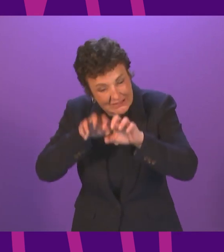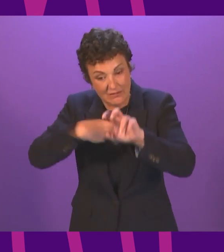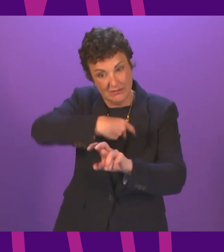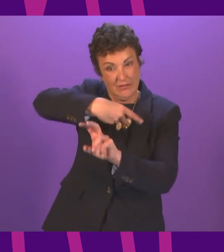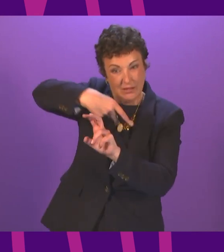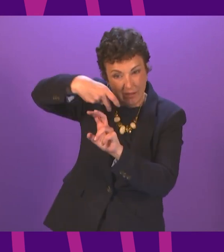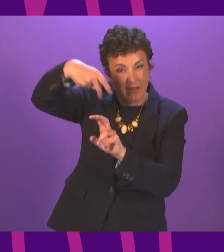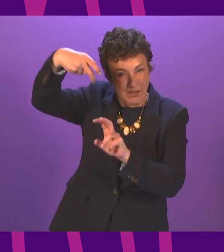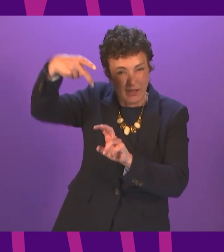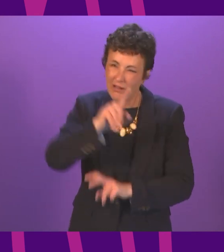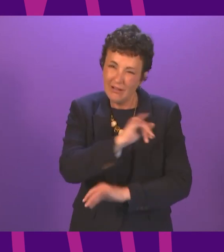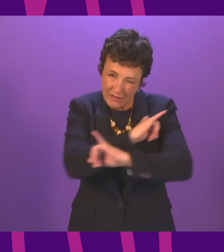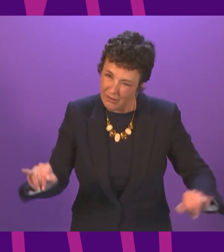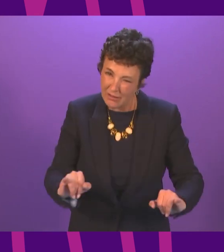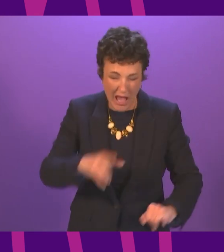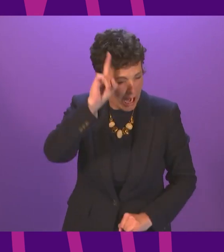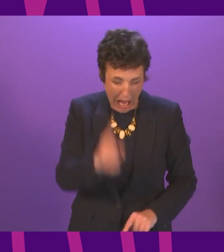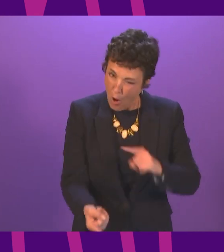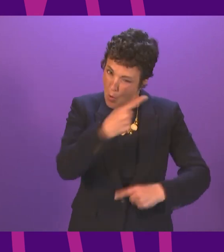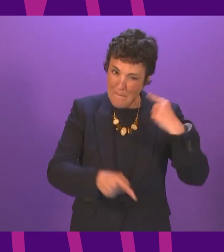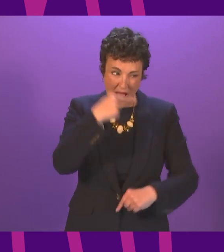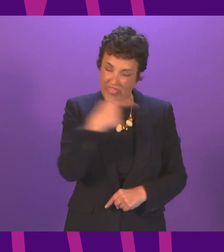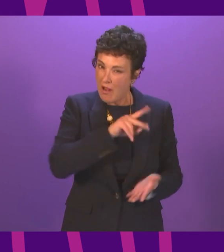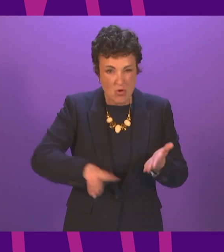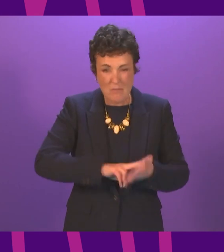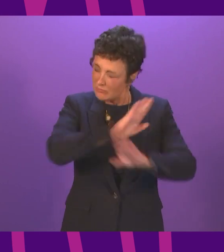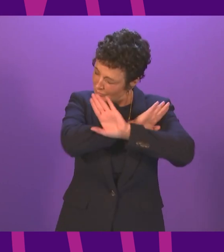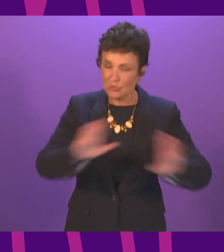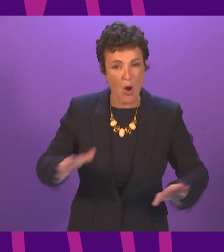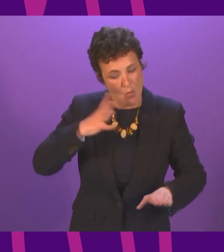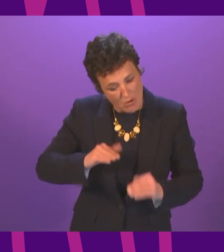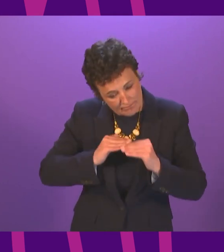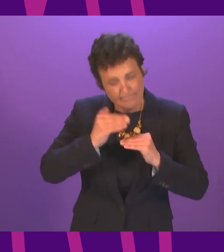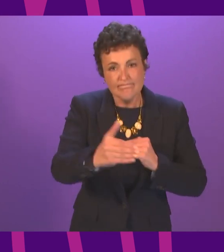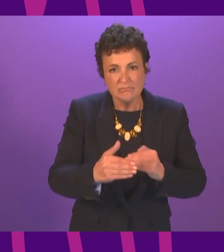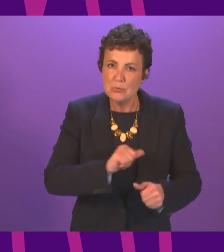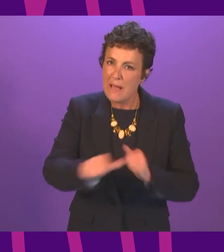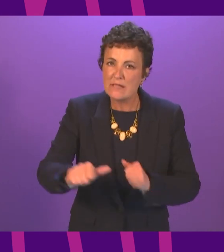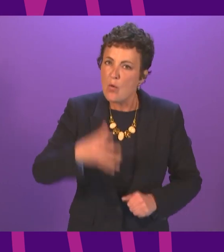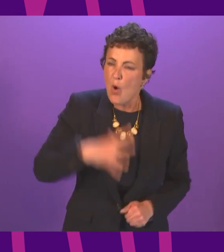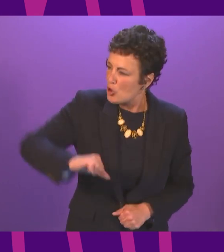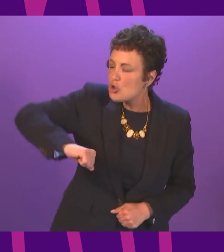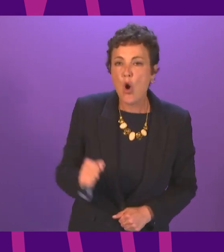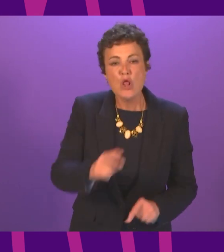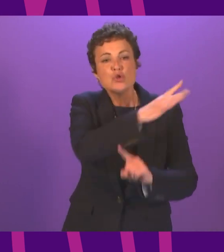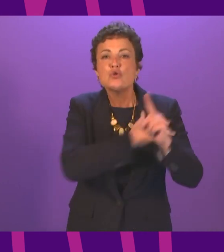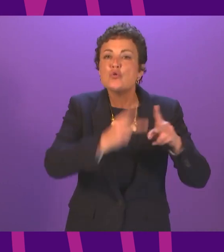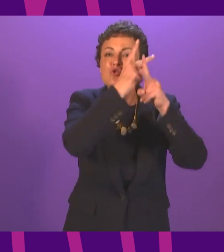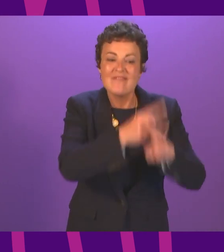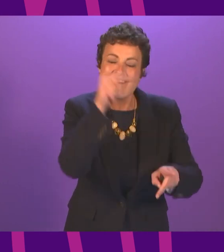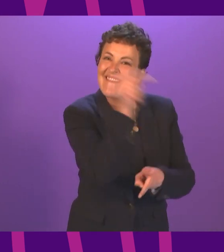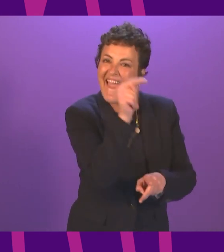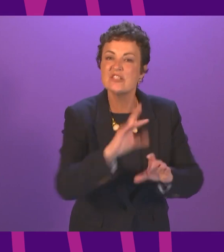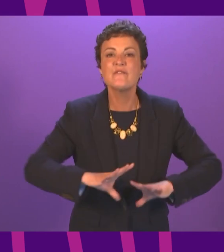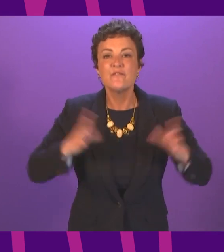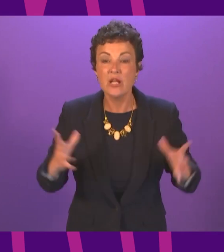worse we cannot go back to that normal we have to go forward to better a Scotland where social care is free at the point of delivery